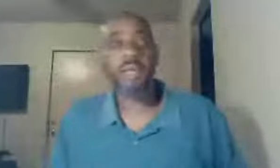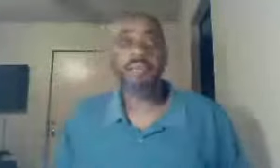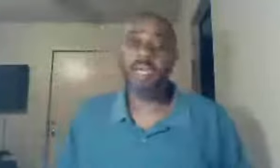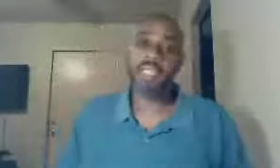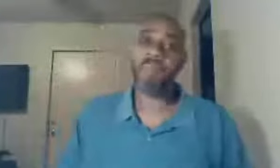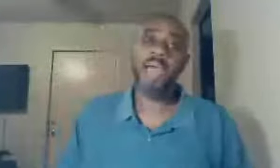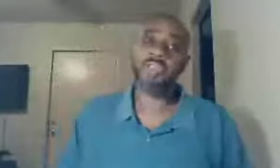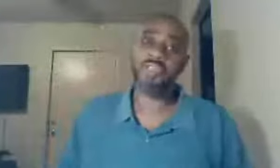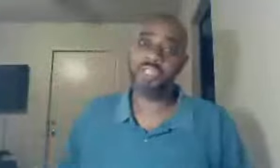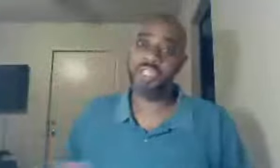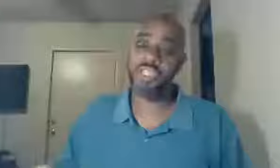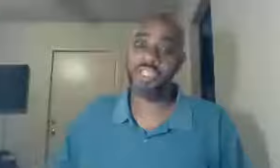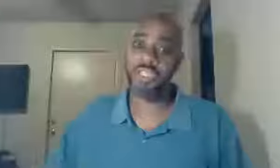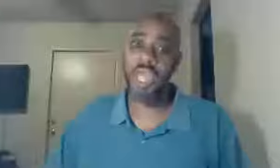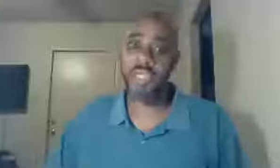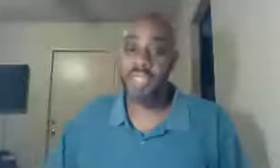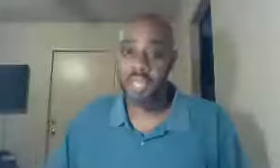because that pastor, is this, this, this, that, and the other,